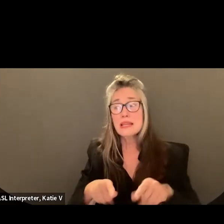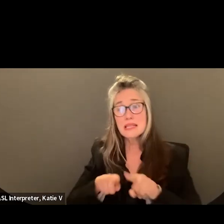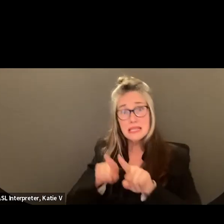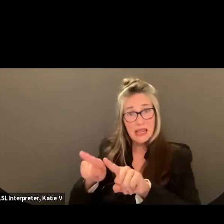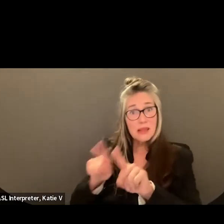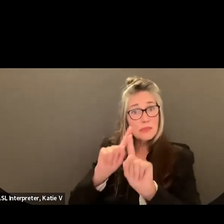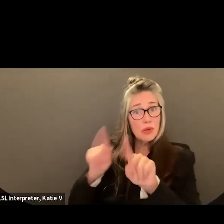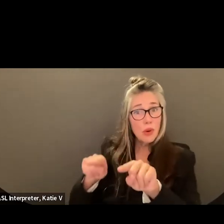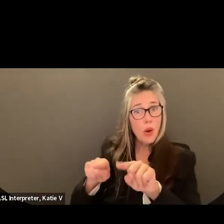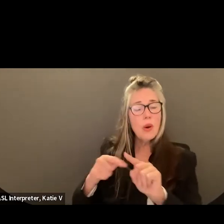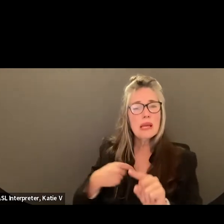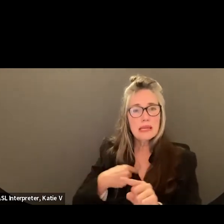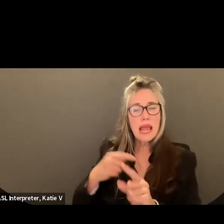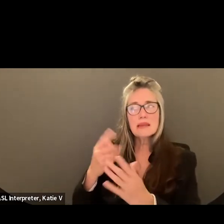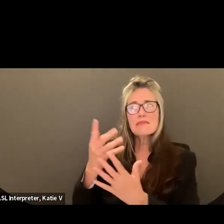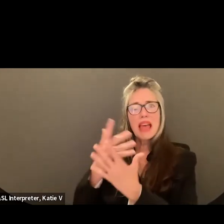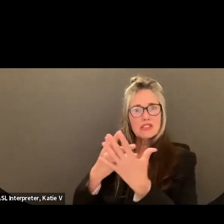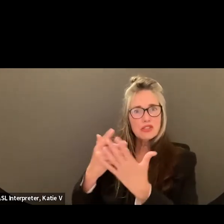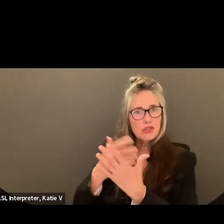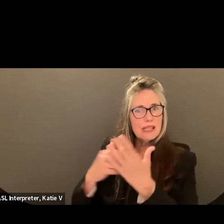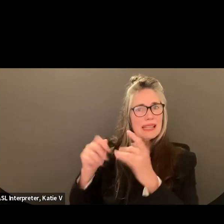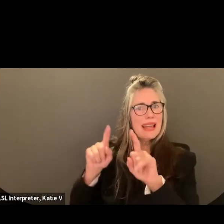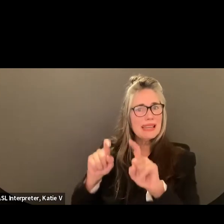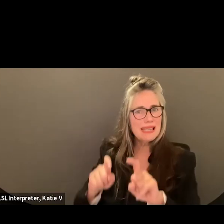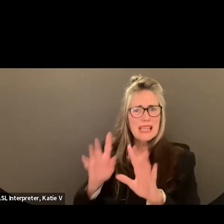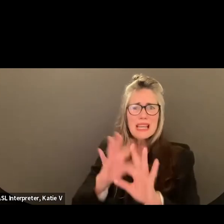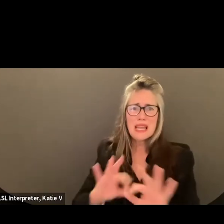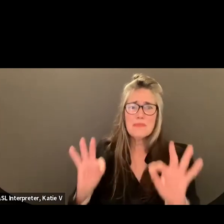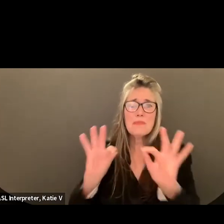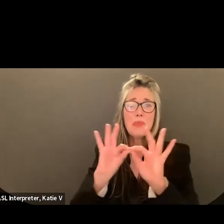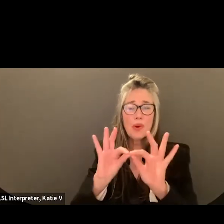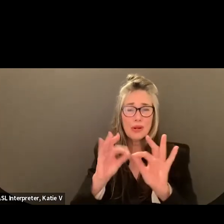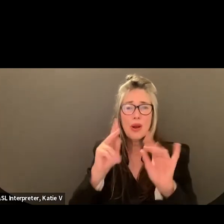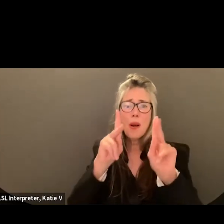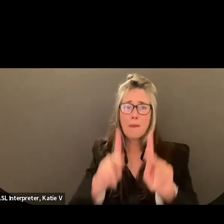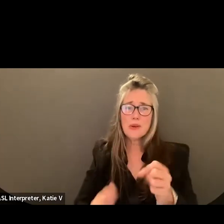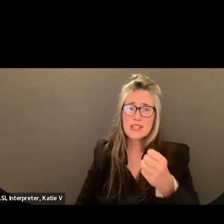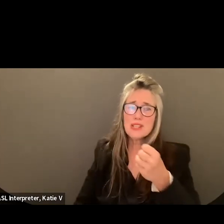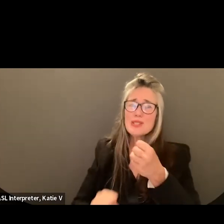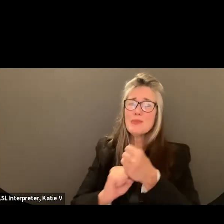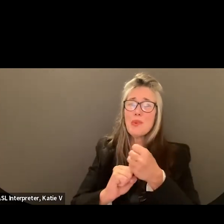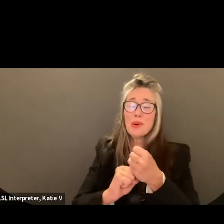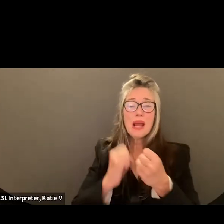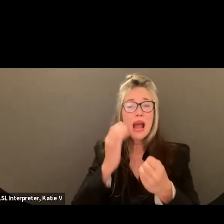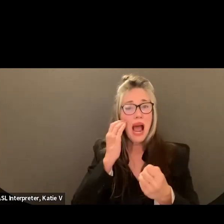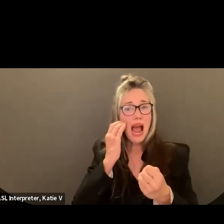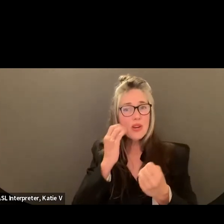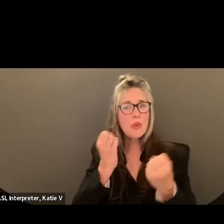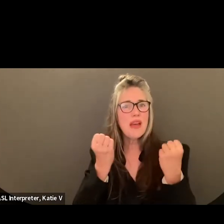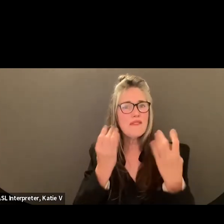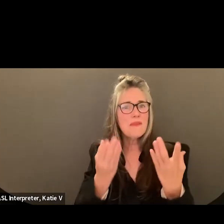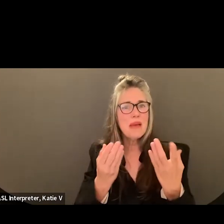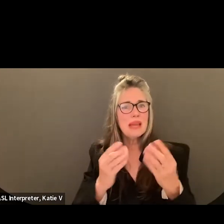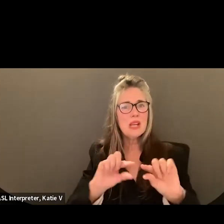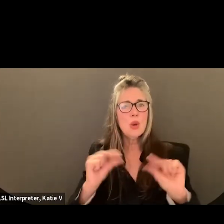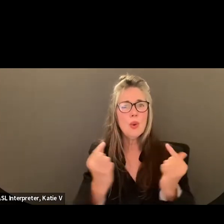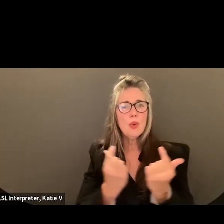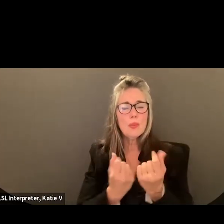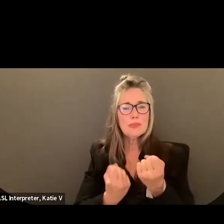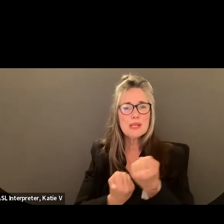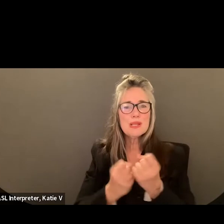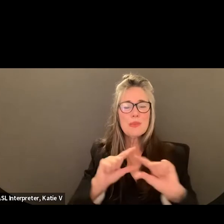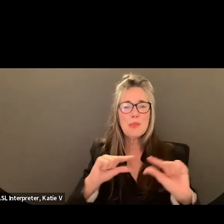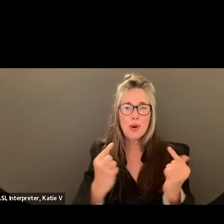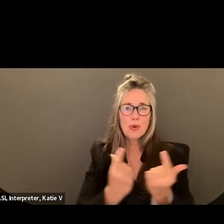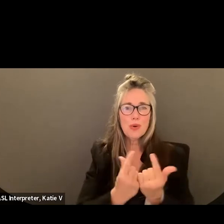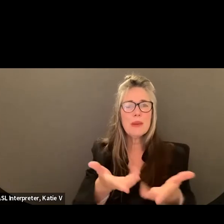that, that's a really important piece about having someone there with you to go. And I know there's several support groups that are here locally and nationally where you